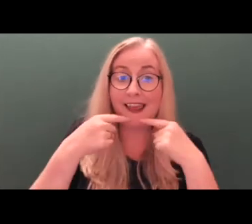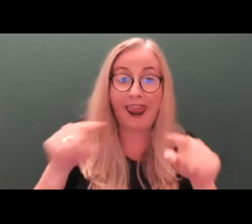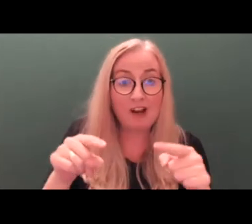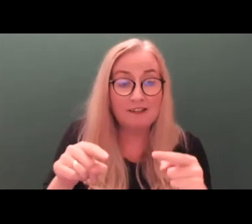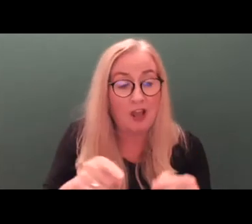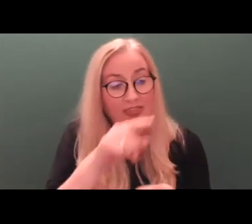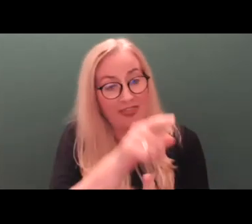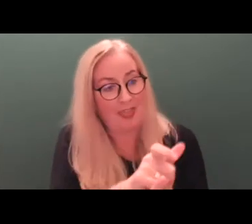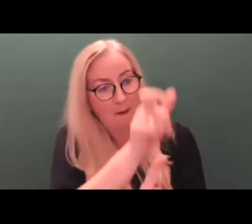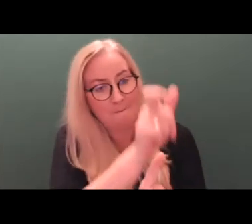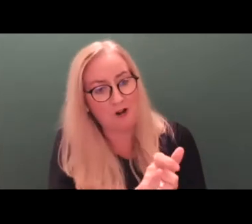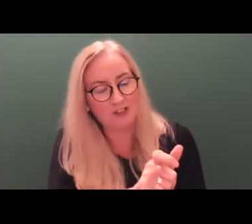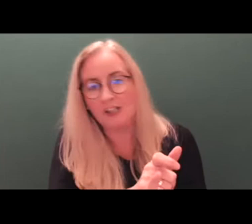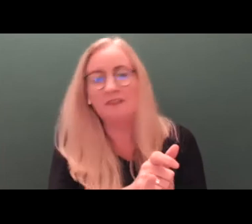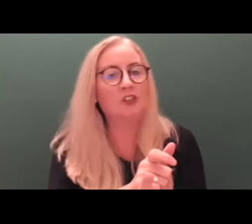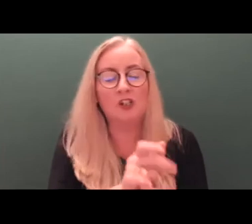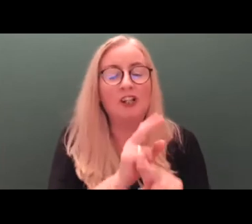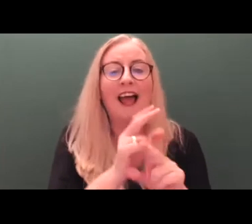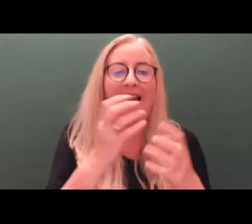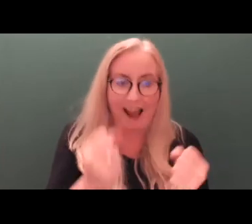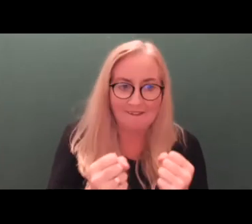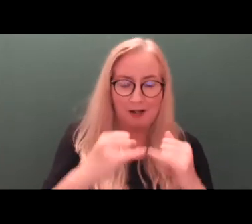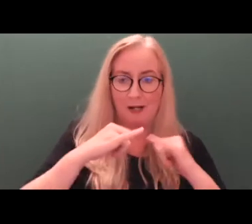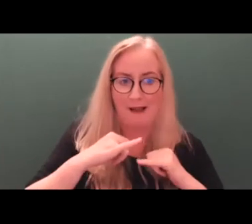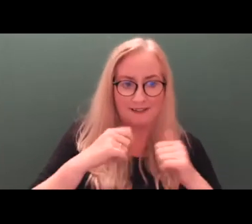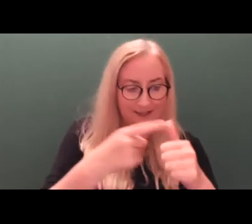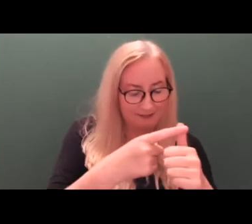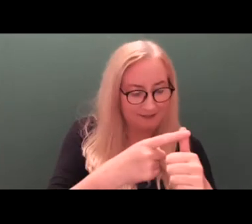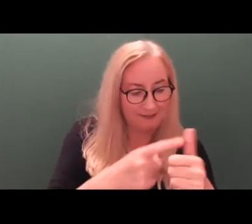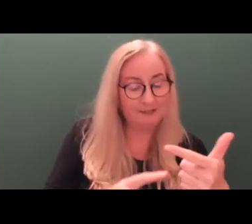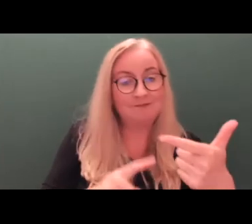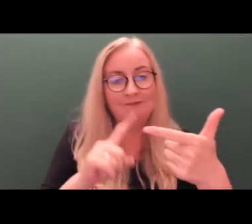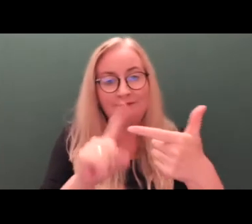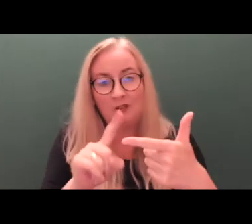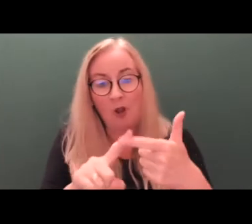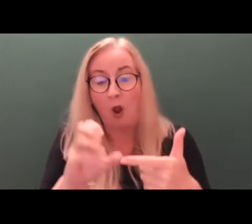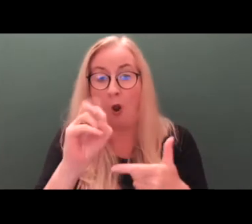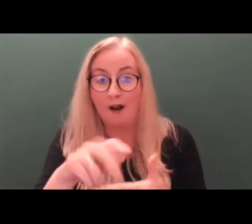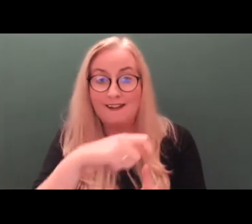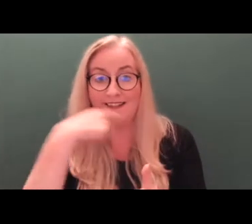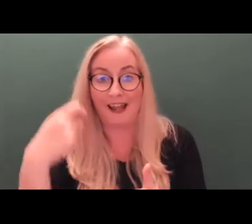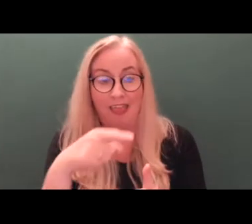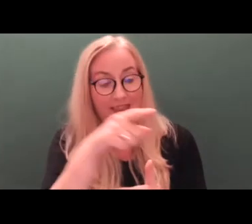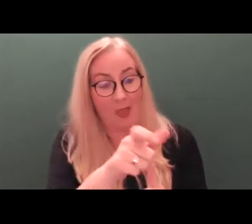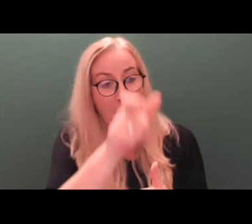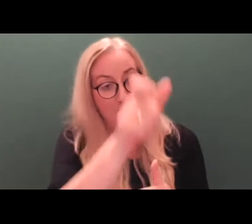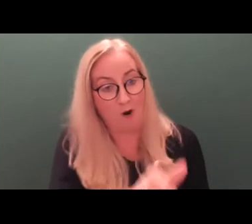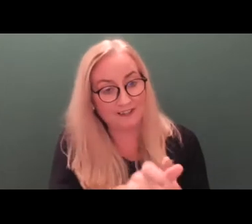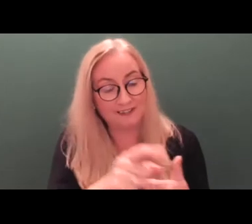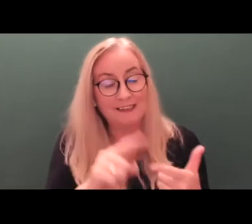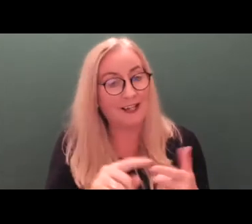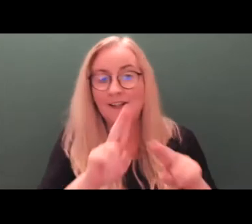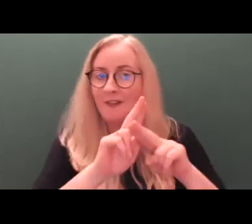person does not lack capacity. Alternatively, it can declare that the relevant person lacks